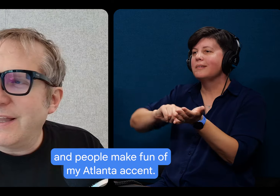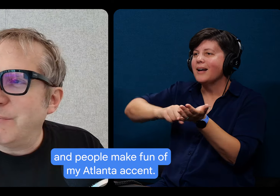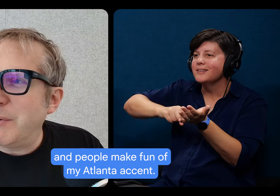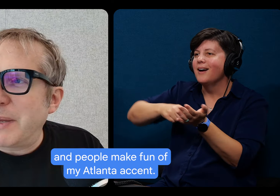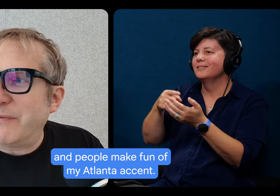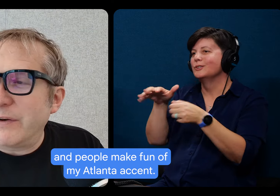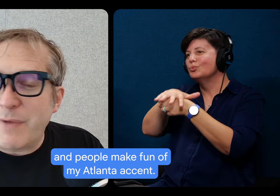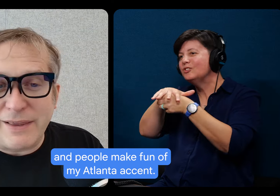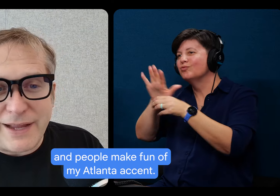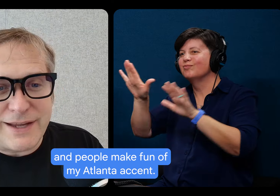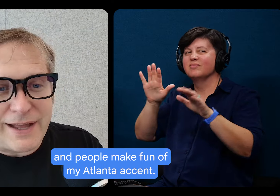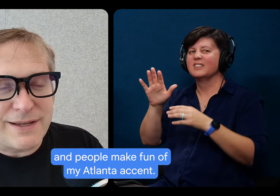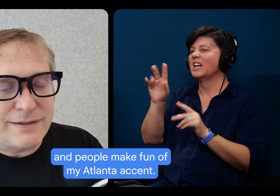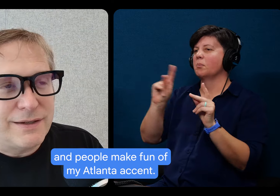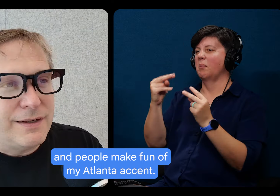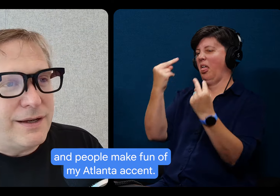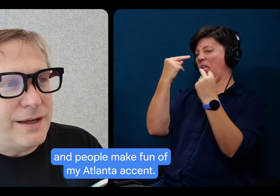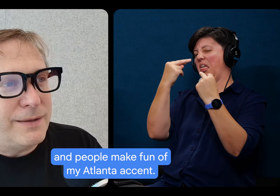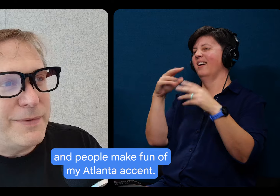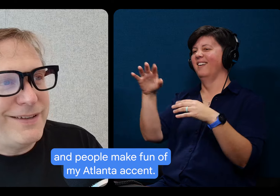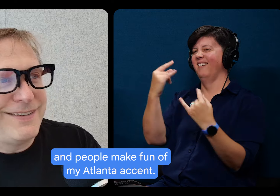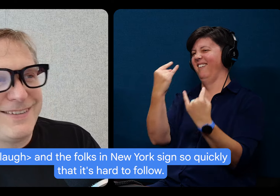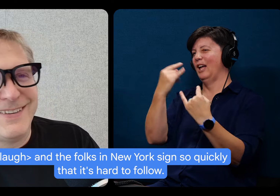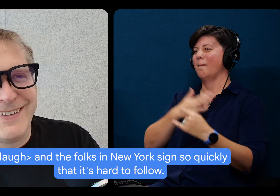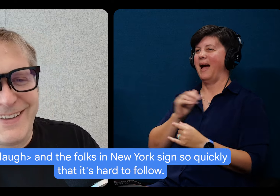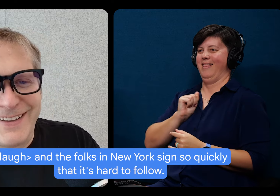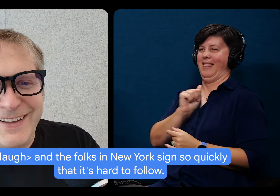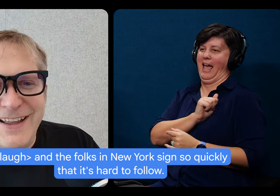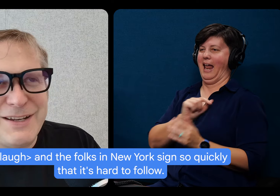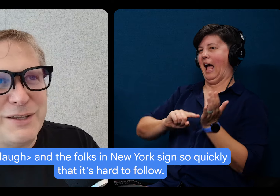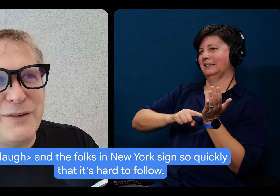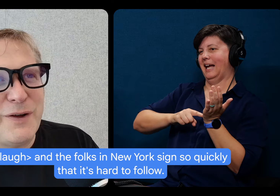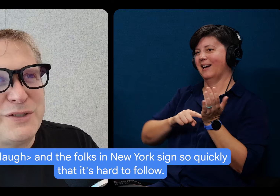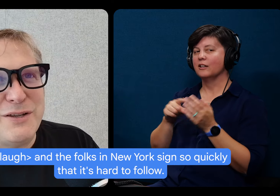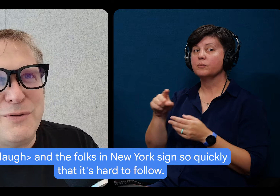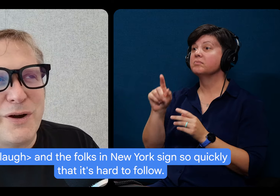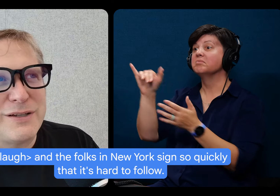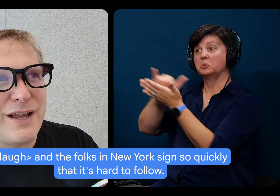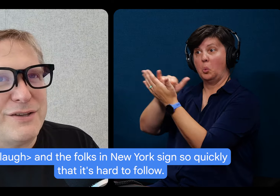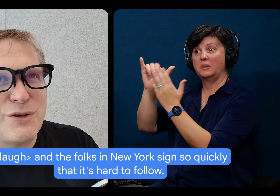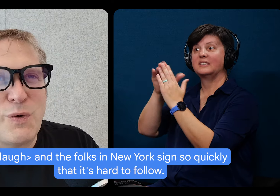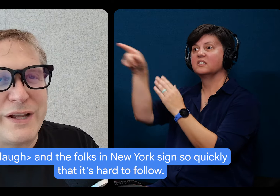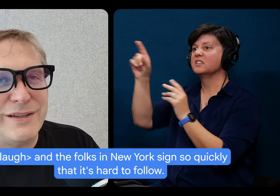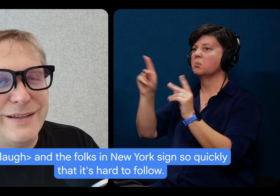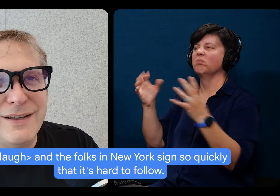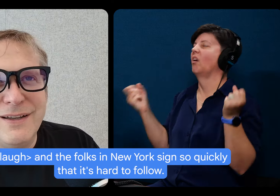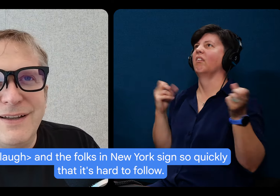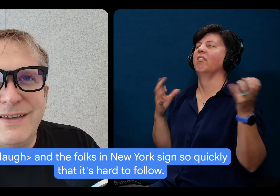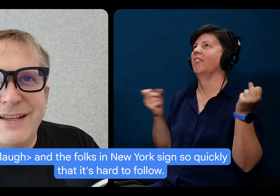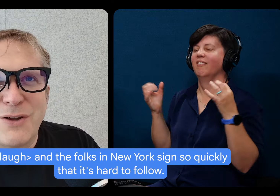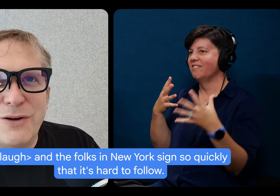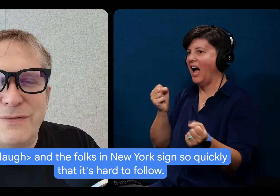And people make fun of my Atlanta accent. Um, and the folks in New York sign so quickly